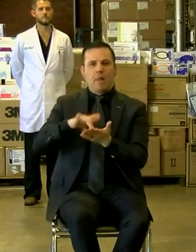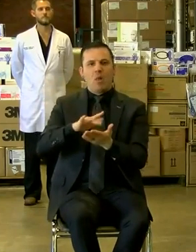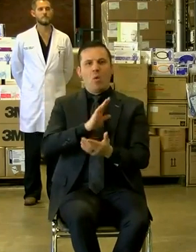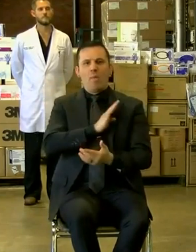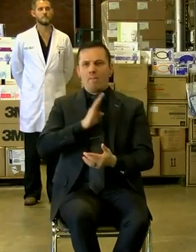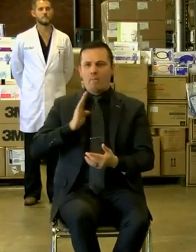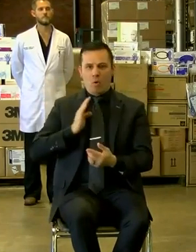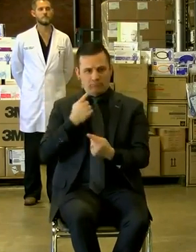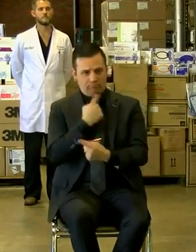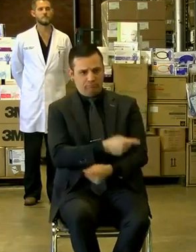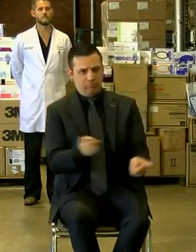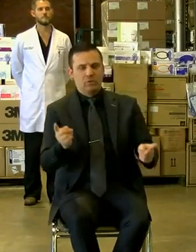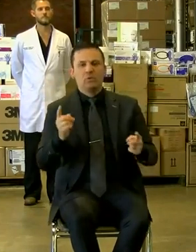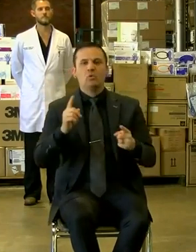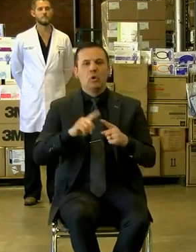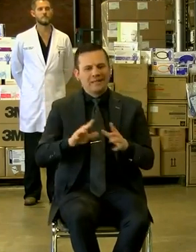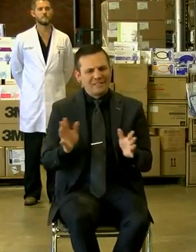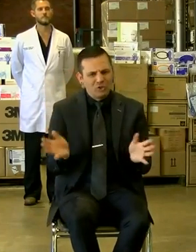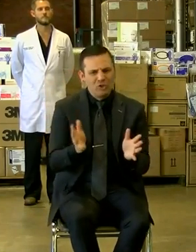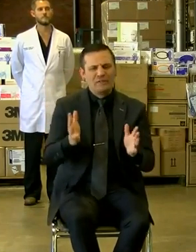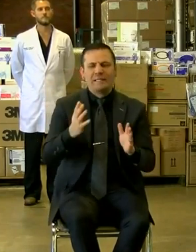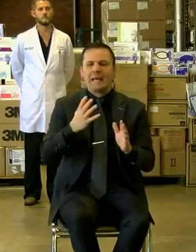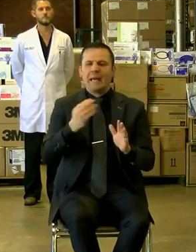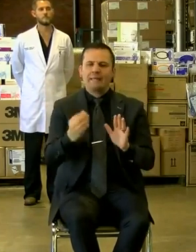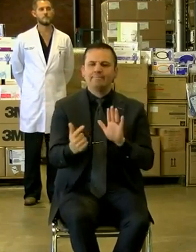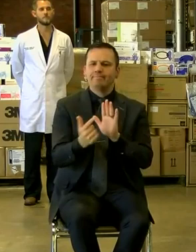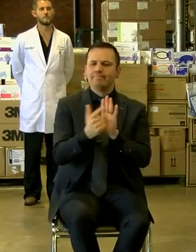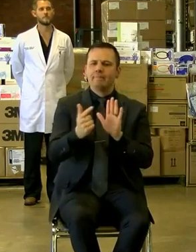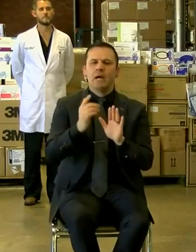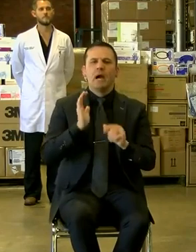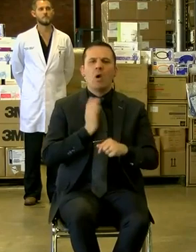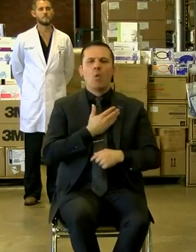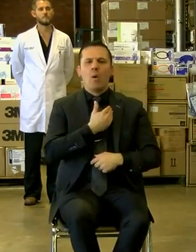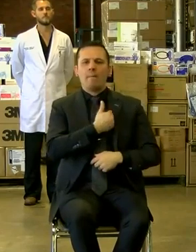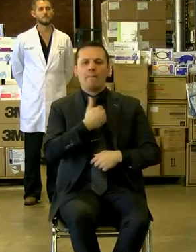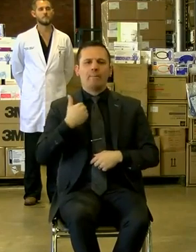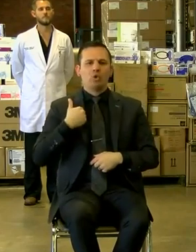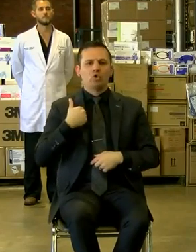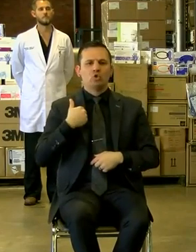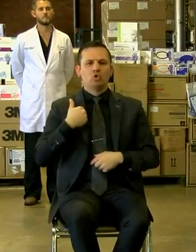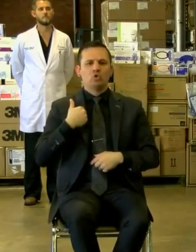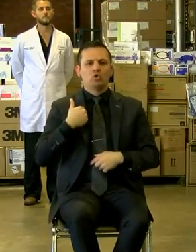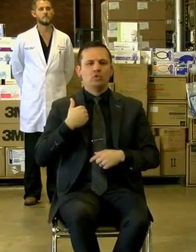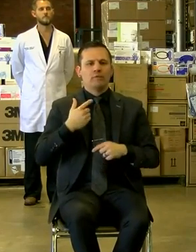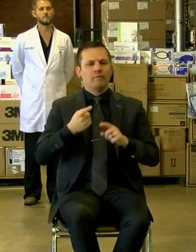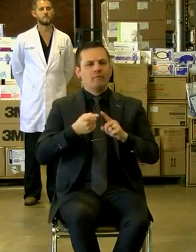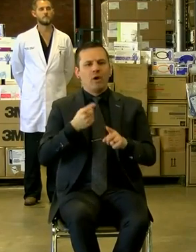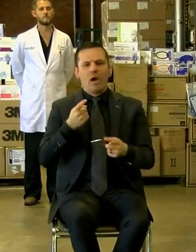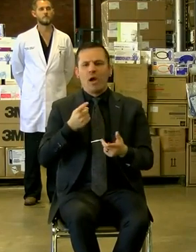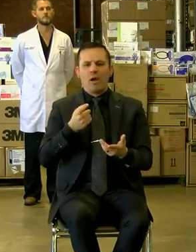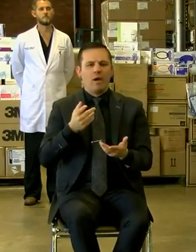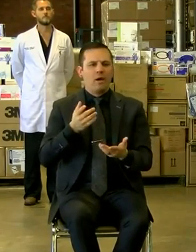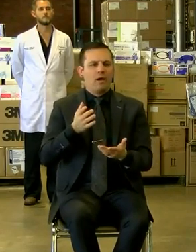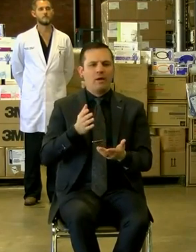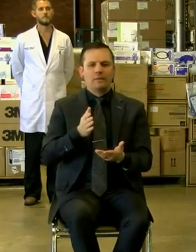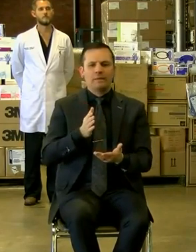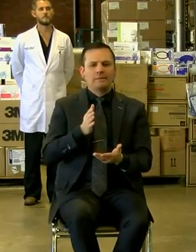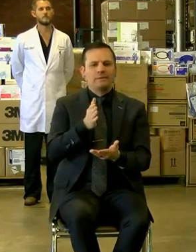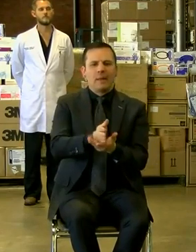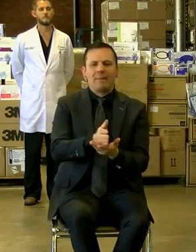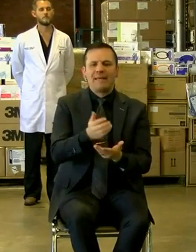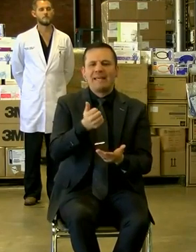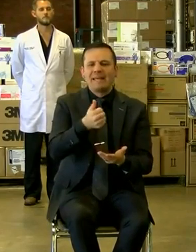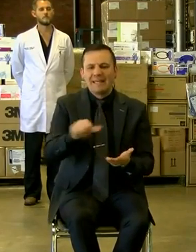encourage and prohibit our members from stopping any non-urgent or elective